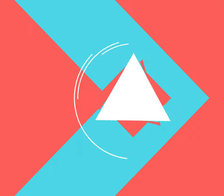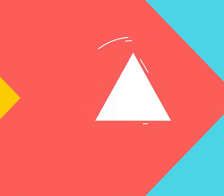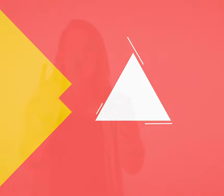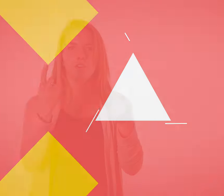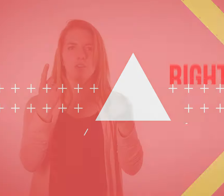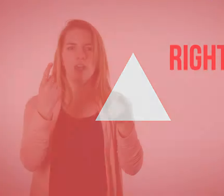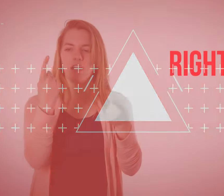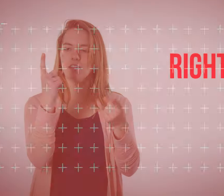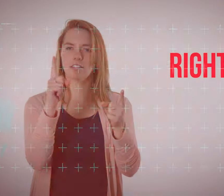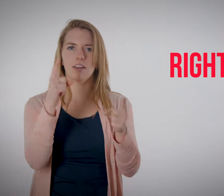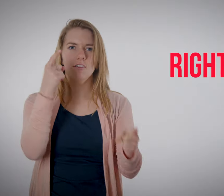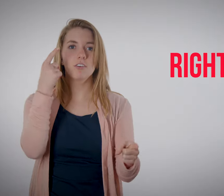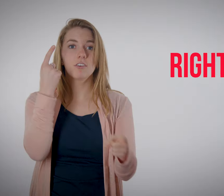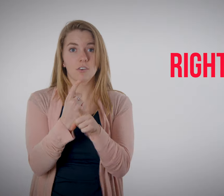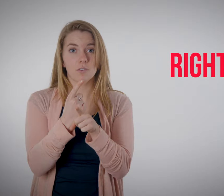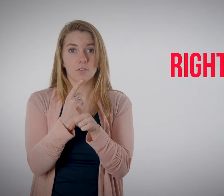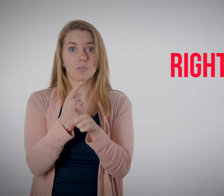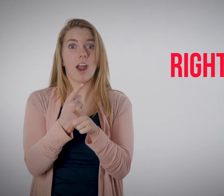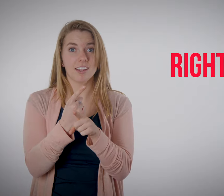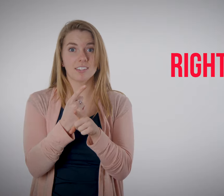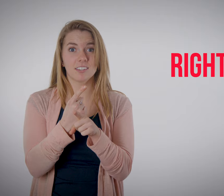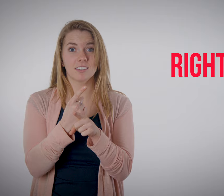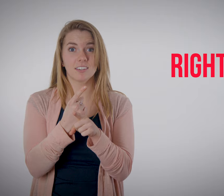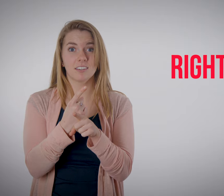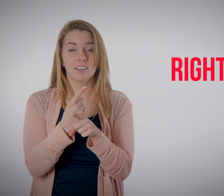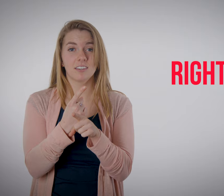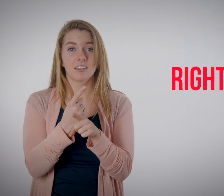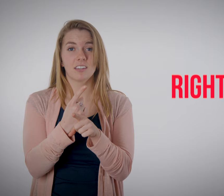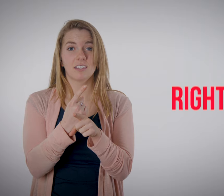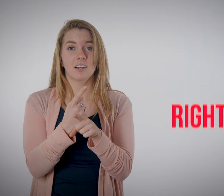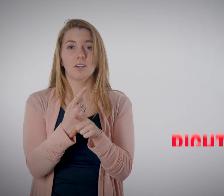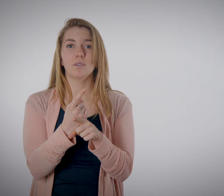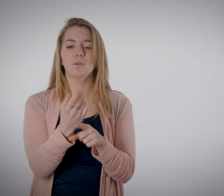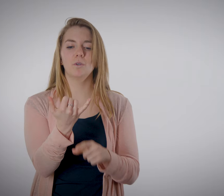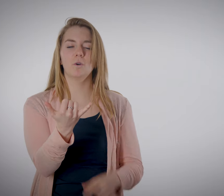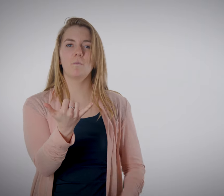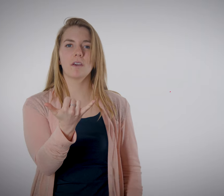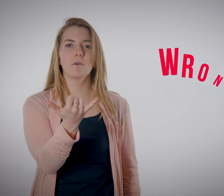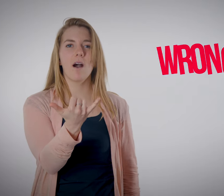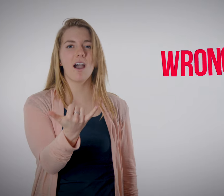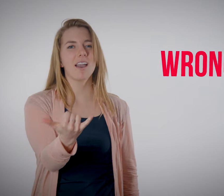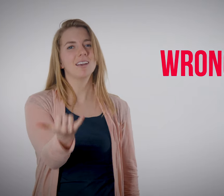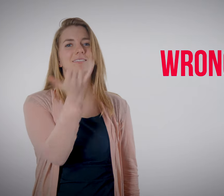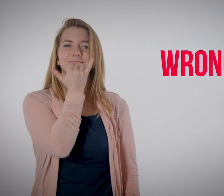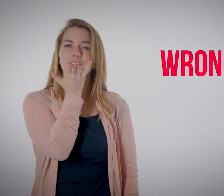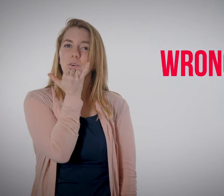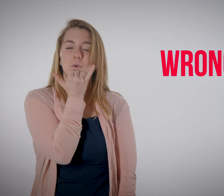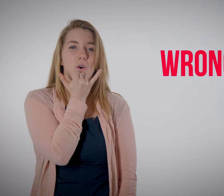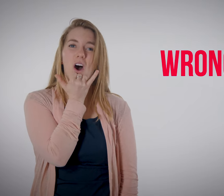Two hands together. Right. Ooh, big Y. Wrong.